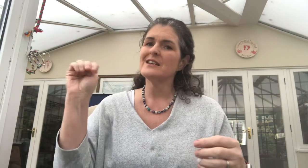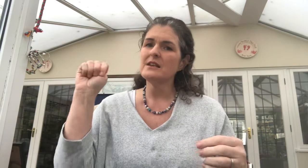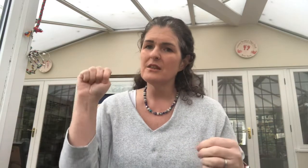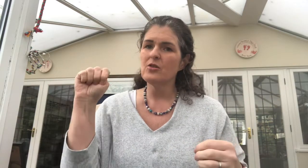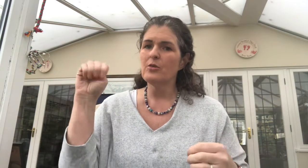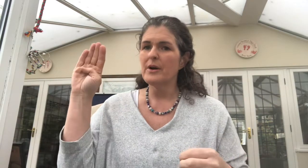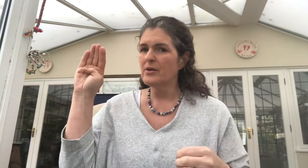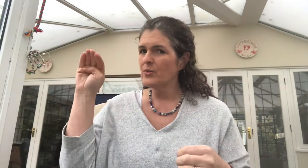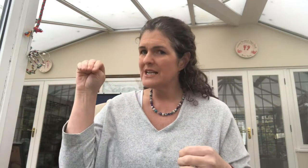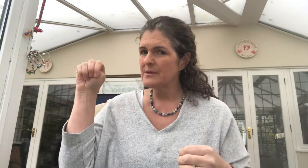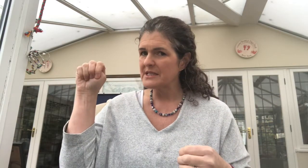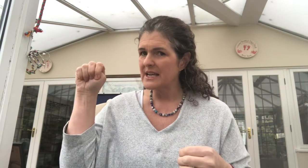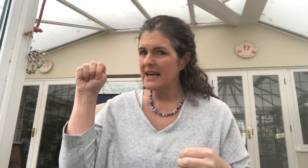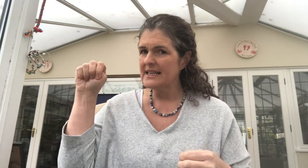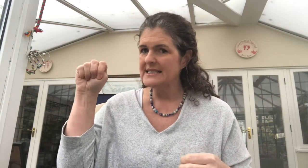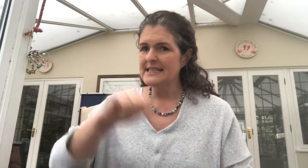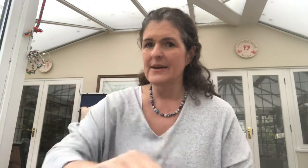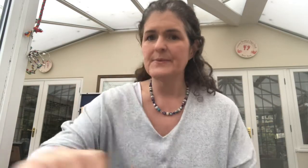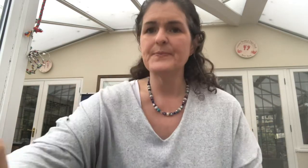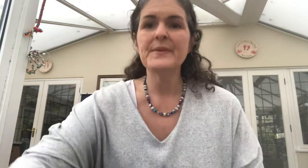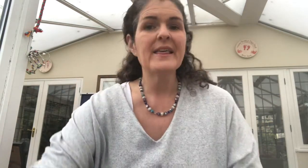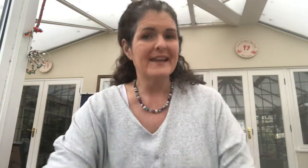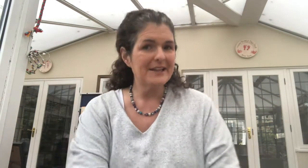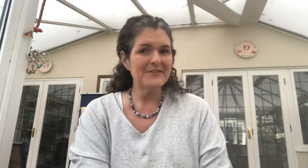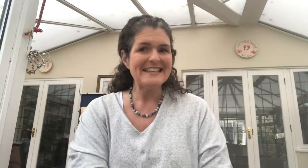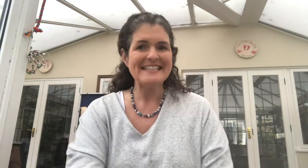another hormone which helps us get our lids down. Thank you for listening.